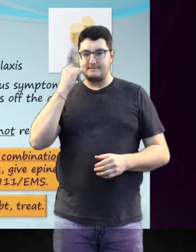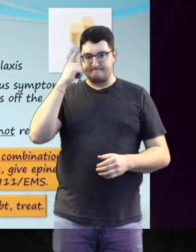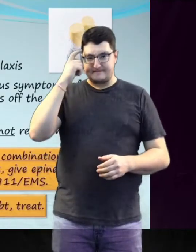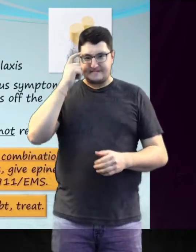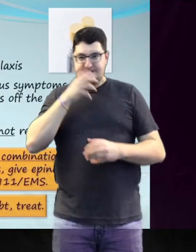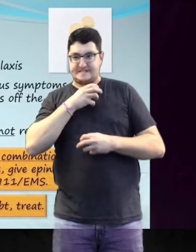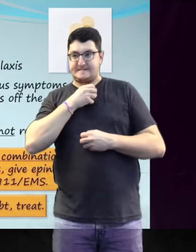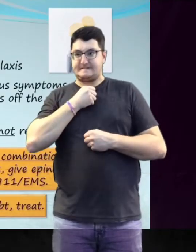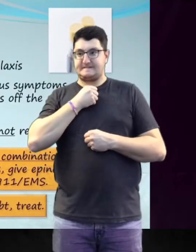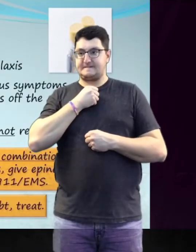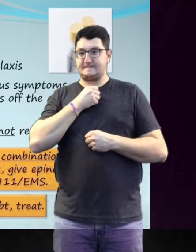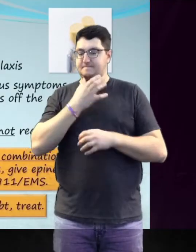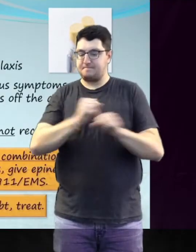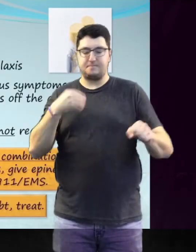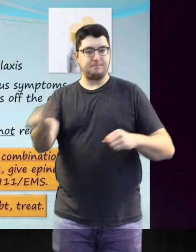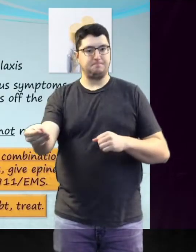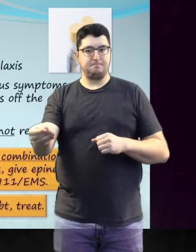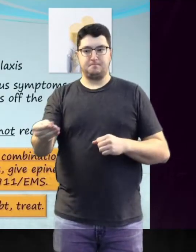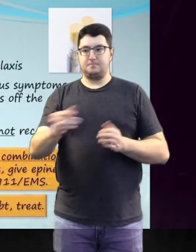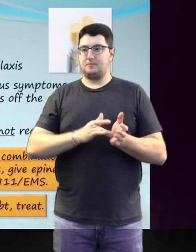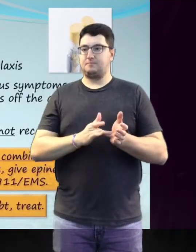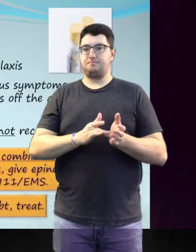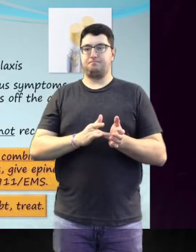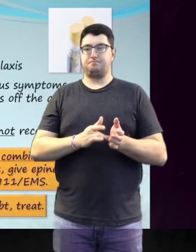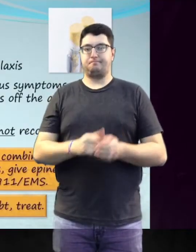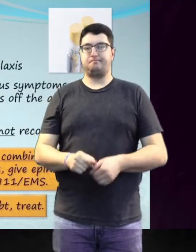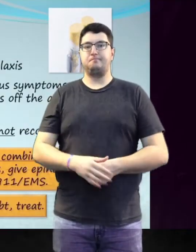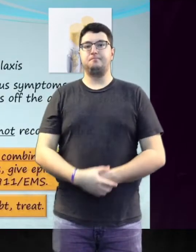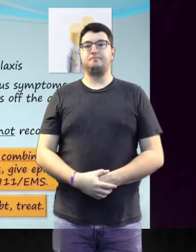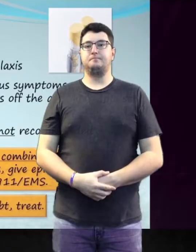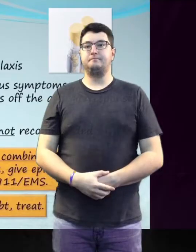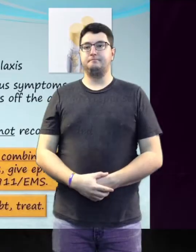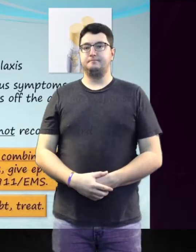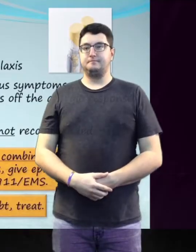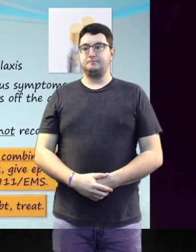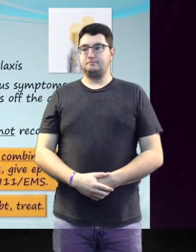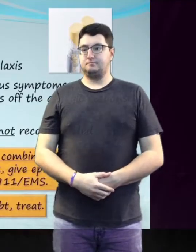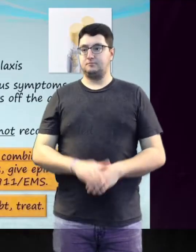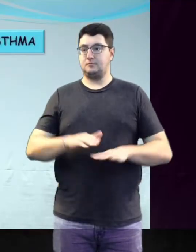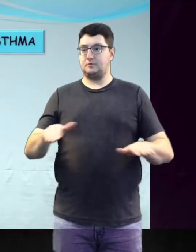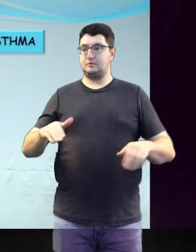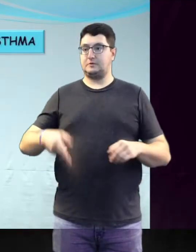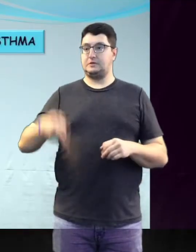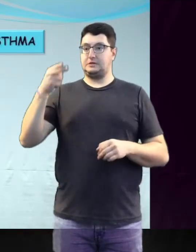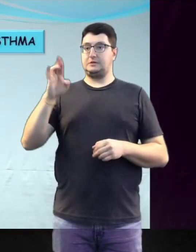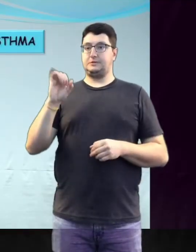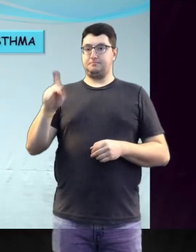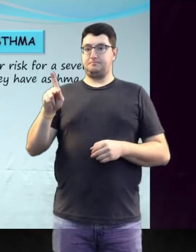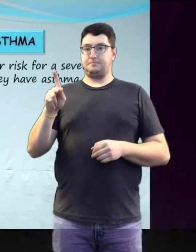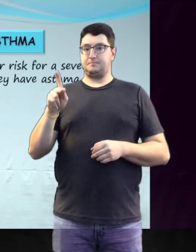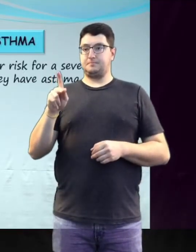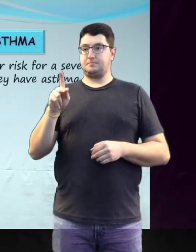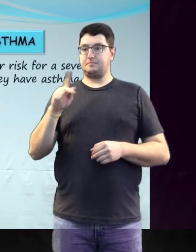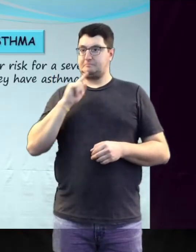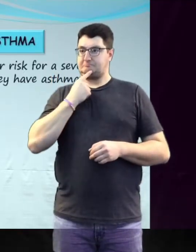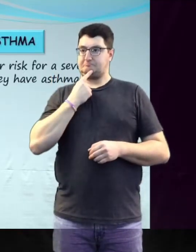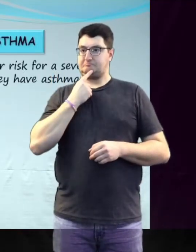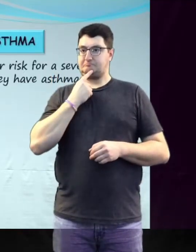anaphylaxis outweigh any small risk of side effects. Children are at higher risk of